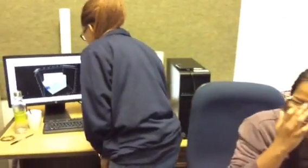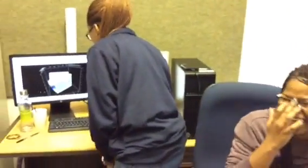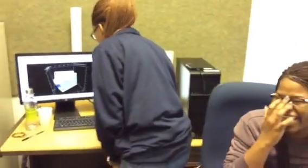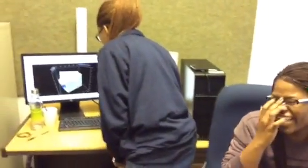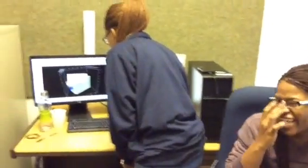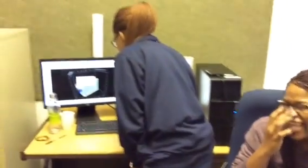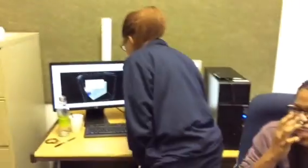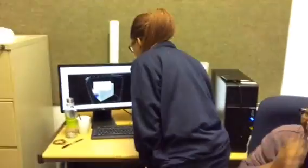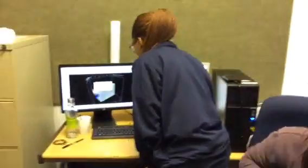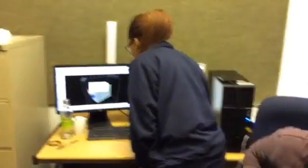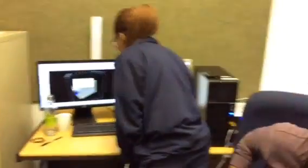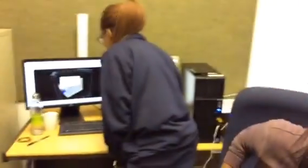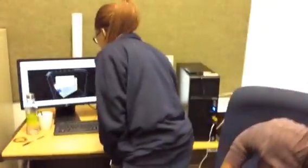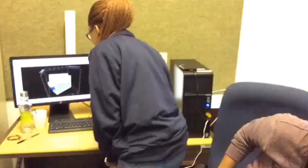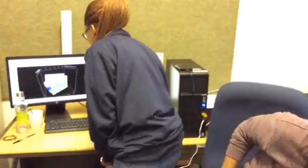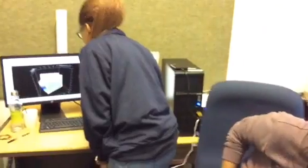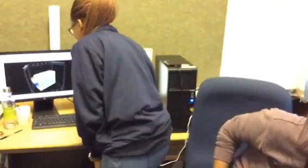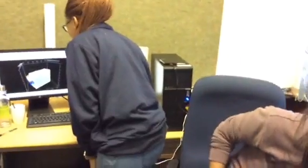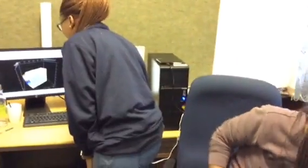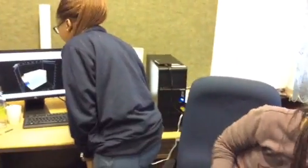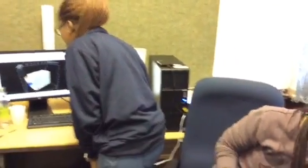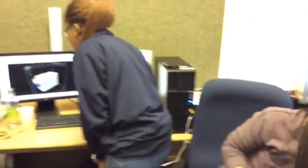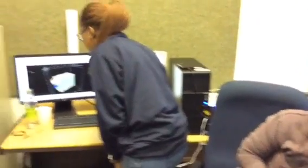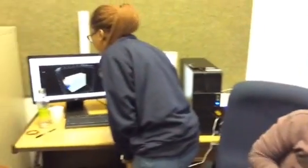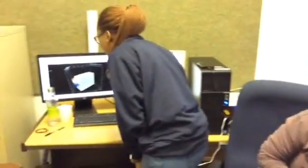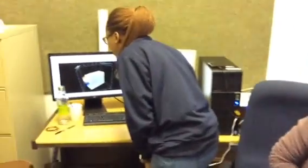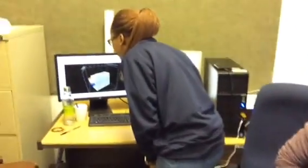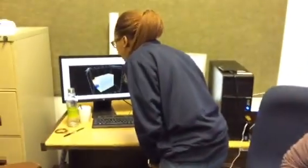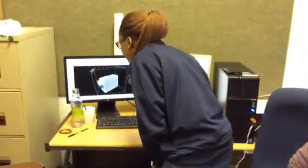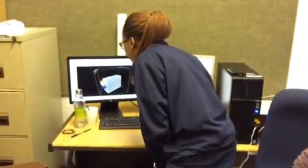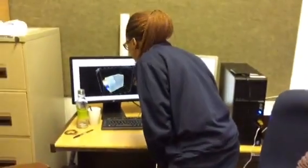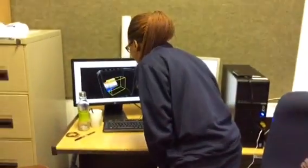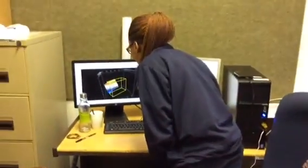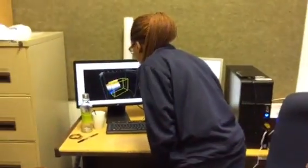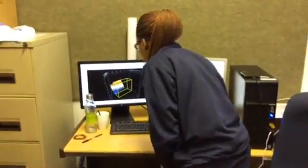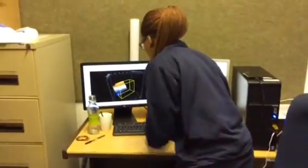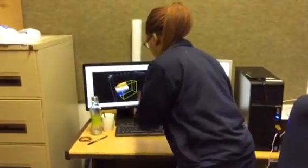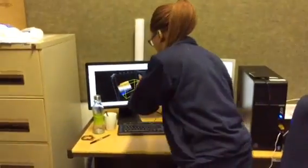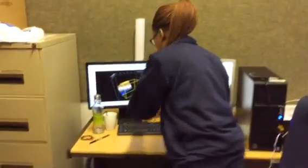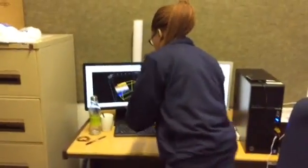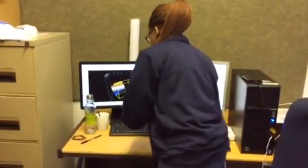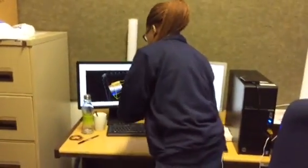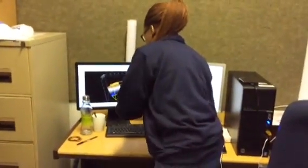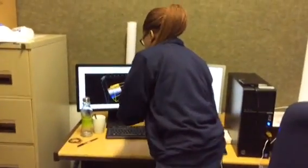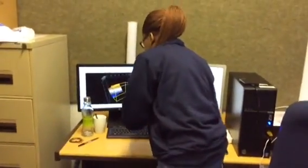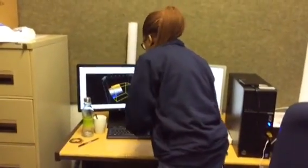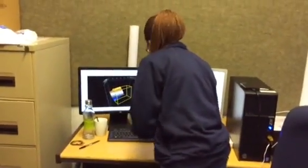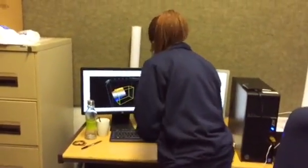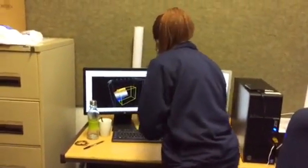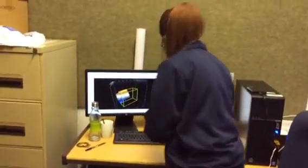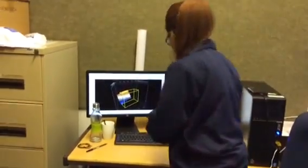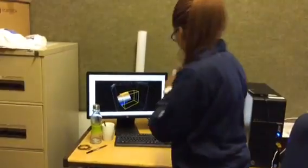it's a work in progress it is it is I am currently let me just switch this off okay it took me